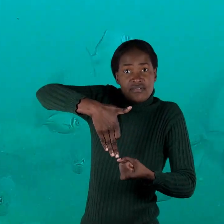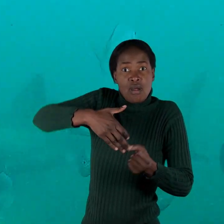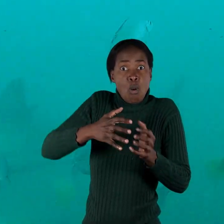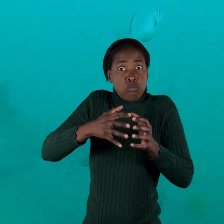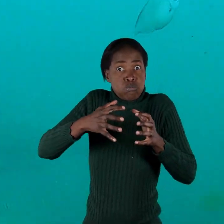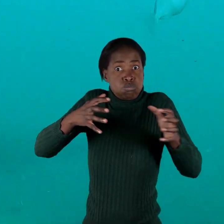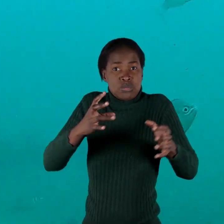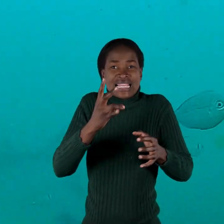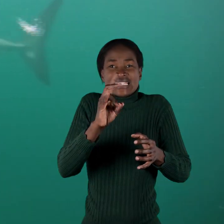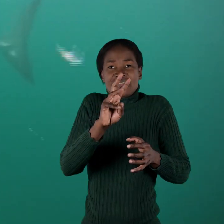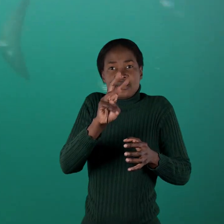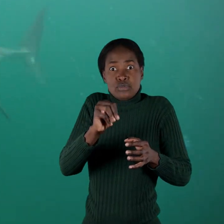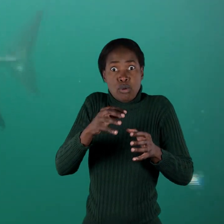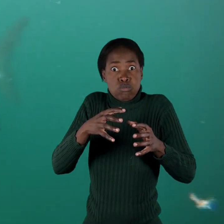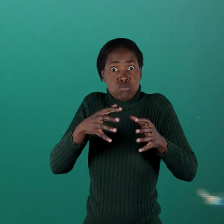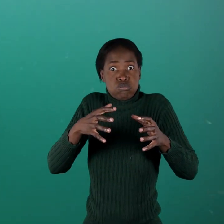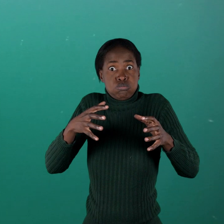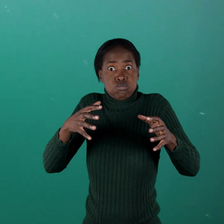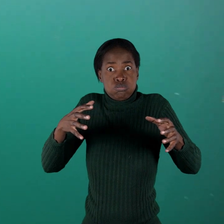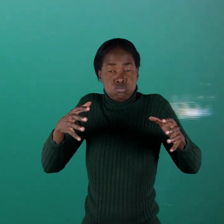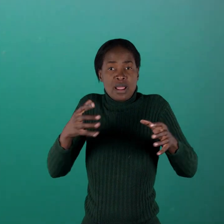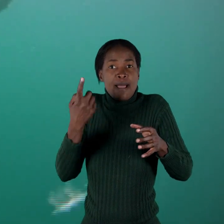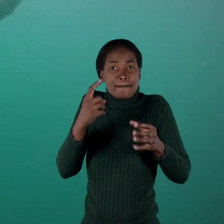meters in length, although most of them are smaller.